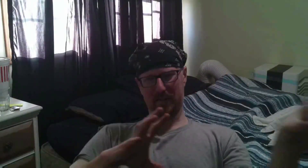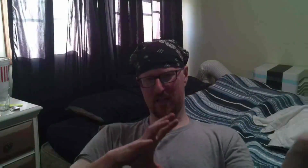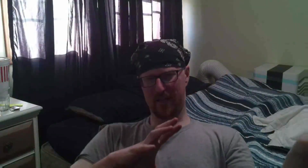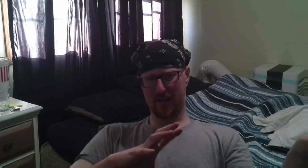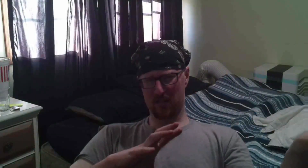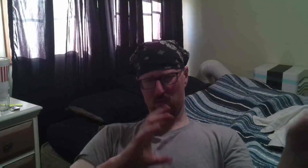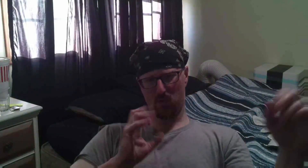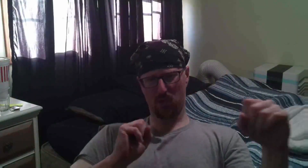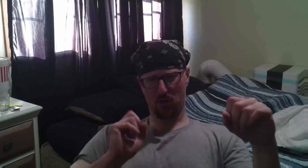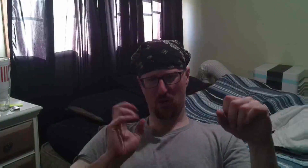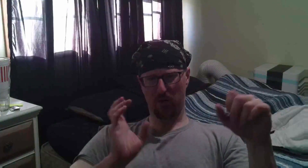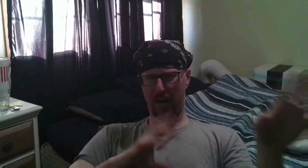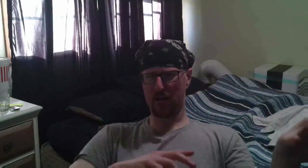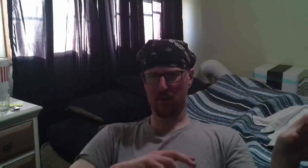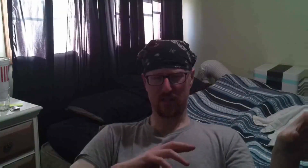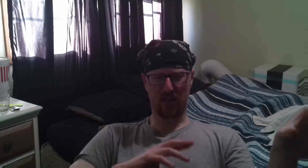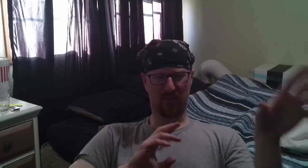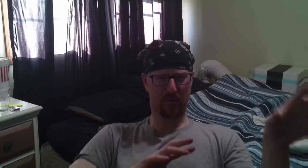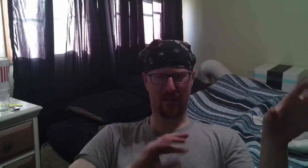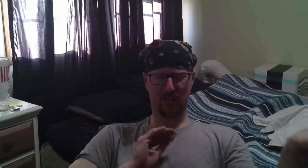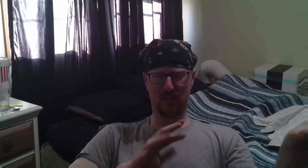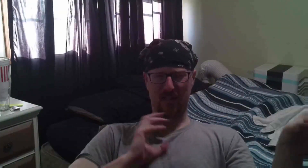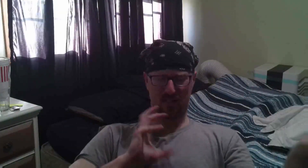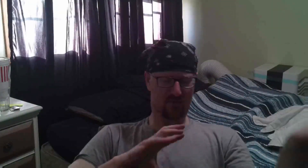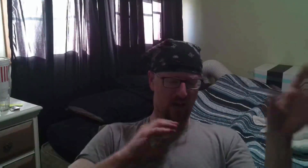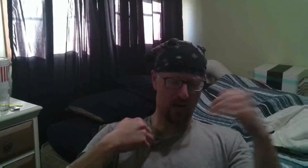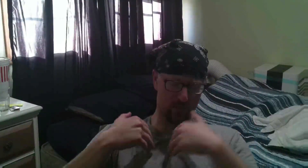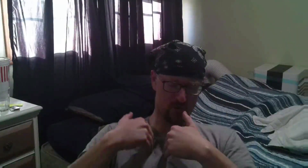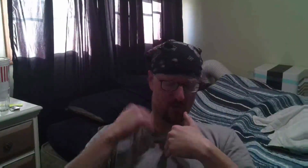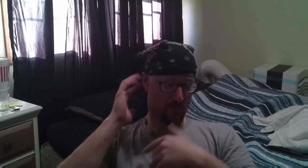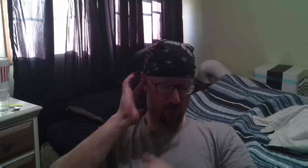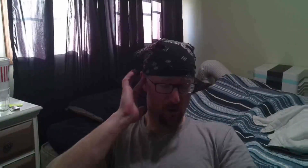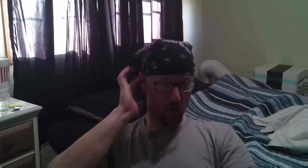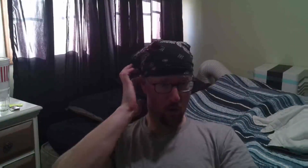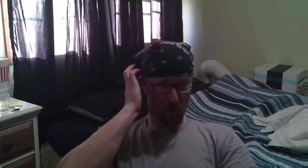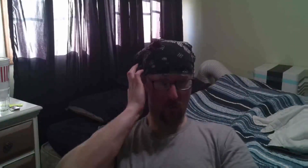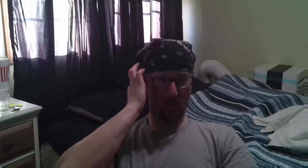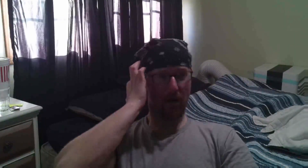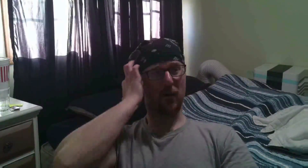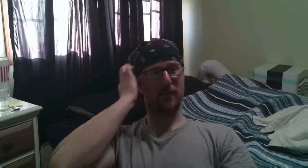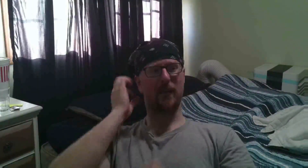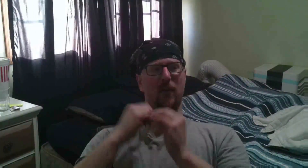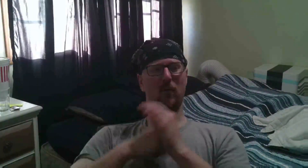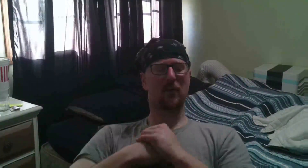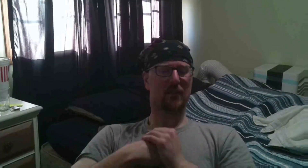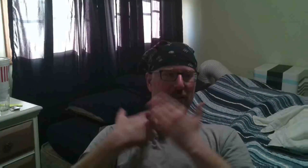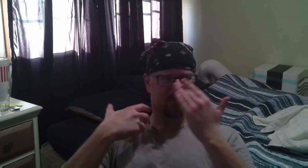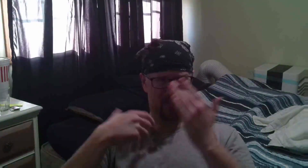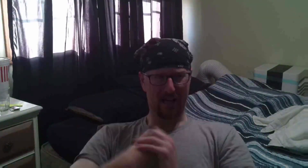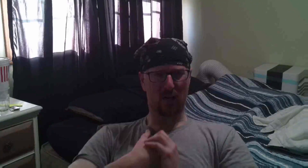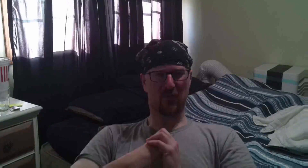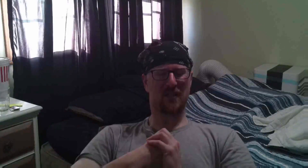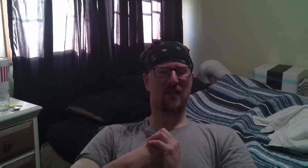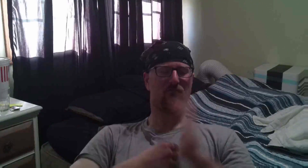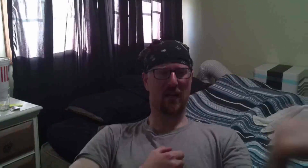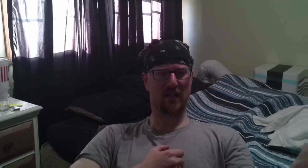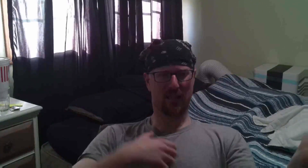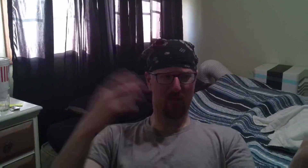say that it doesn't work or you can't do it safely but that's just not stuff I personally promote or talk about because I don't I don't see the risk in the